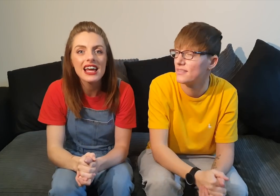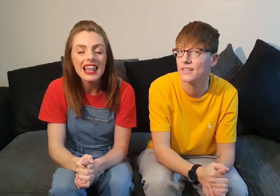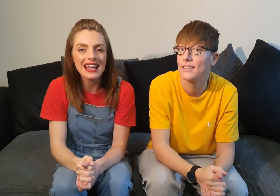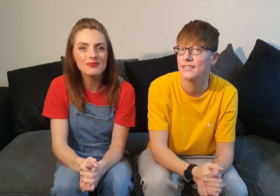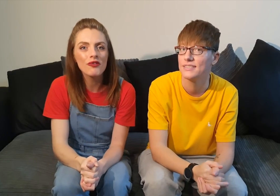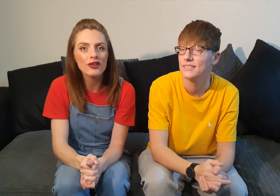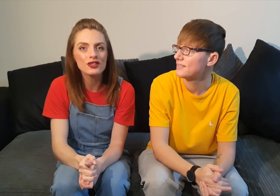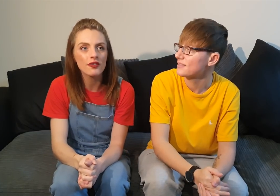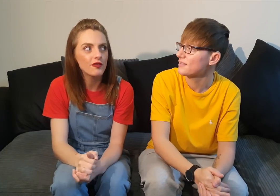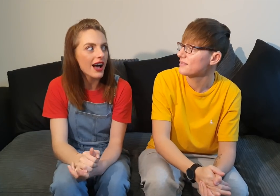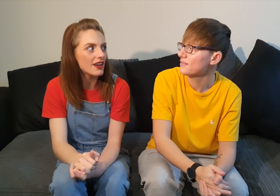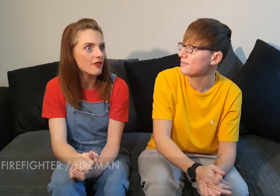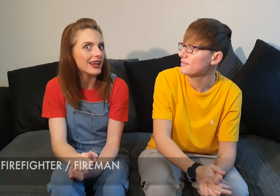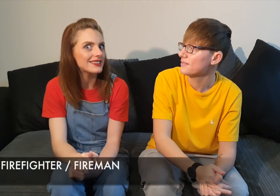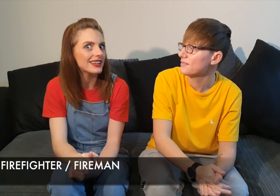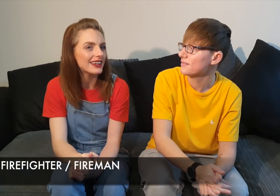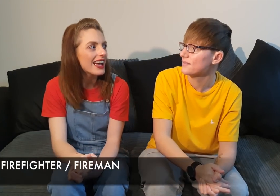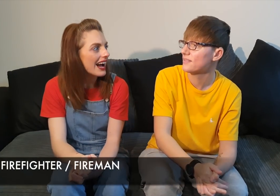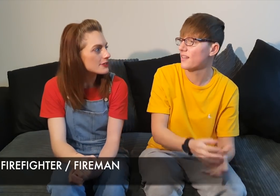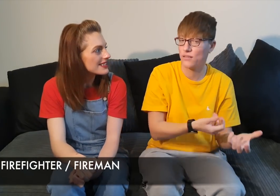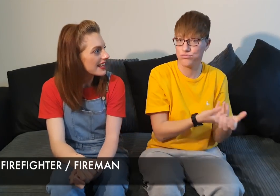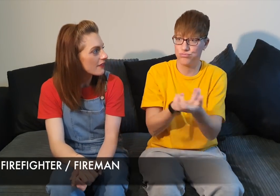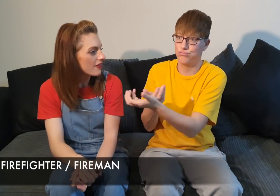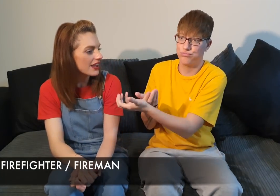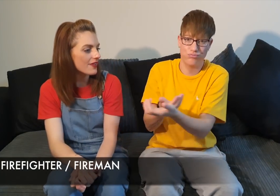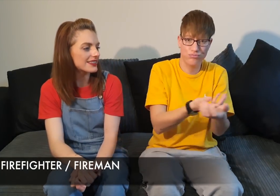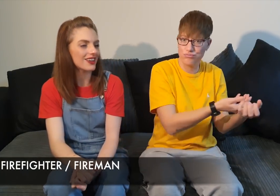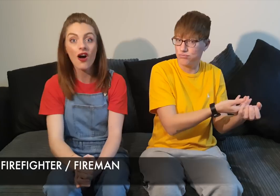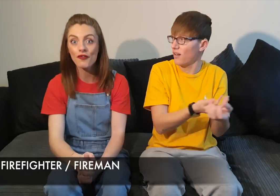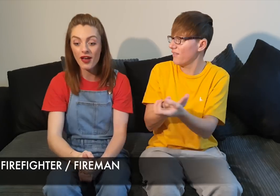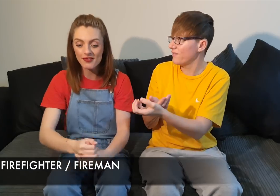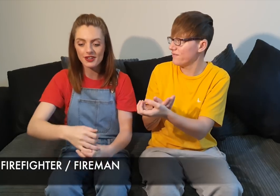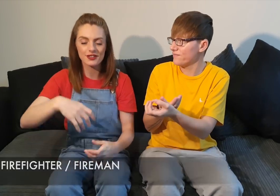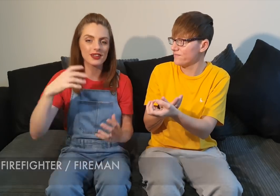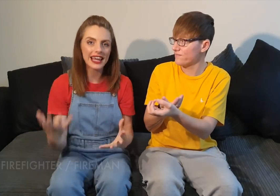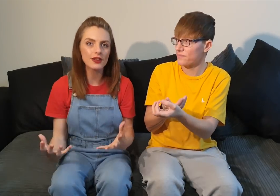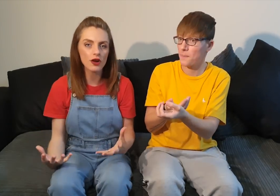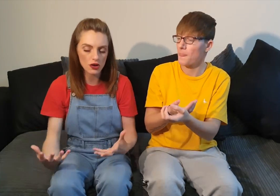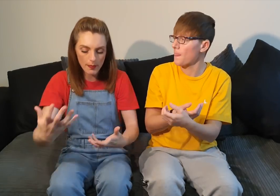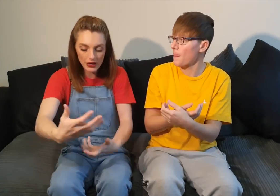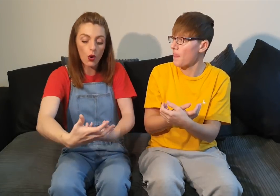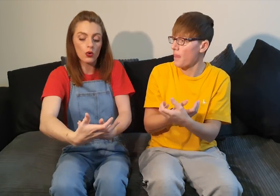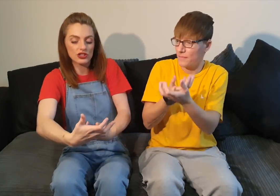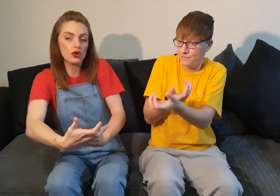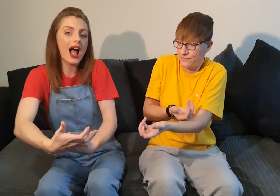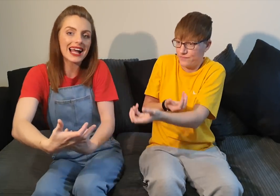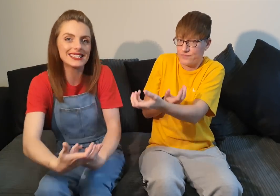let's move on to firefighter how do we sign firefighter oh very good so like you've got your big horse in your hand hand